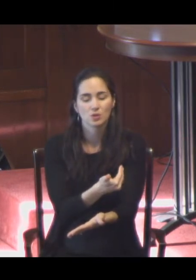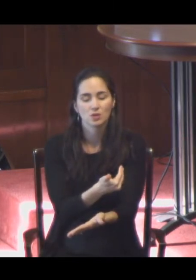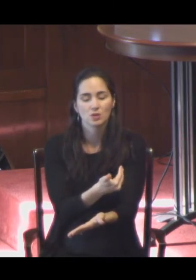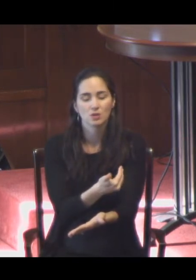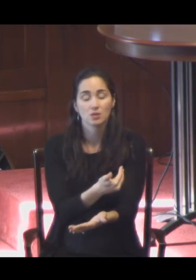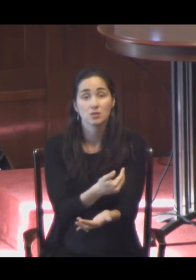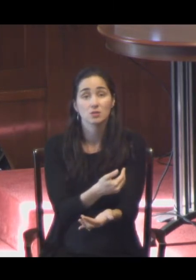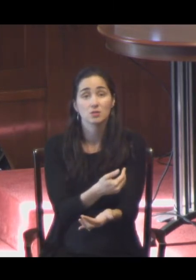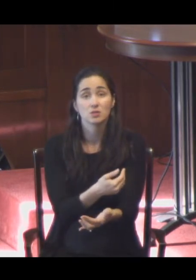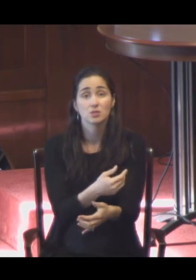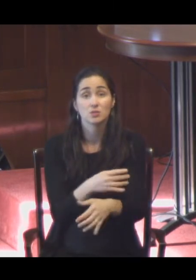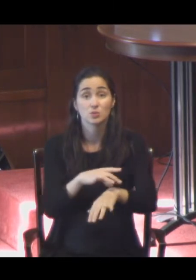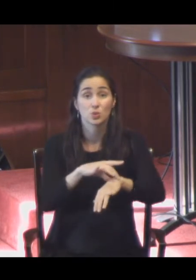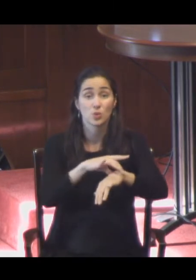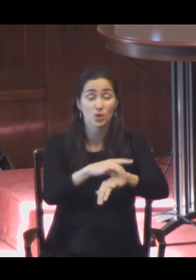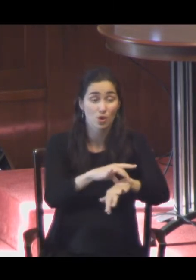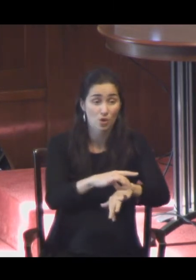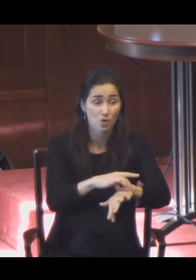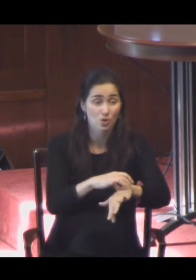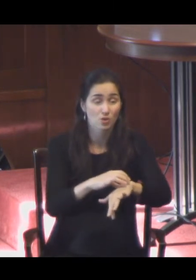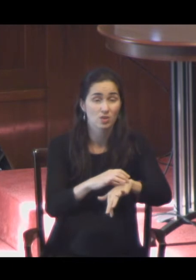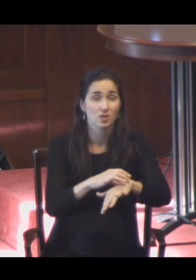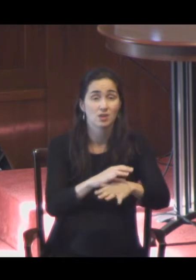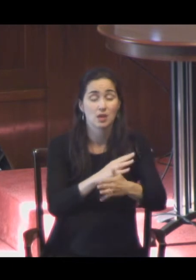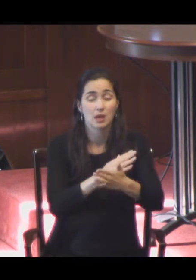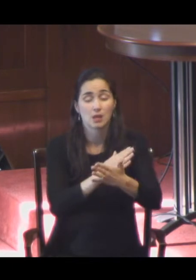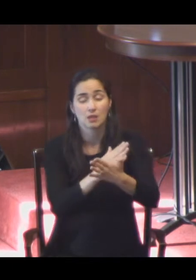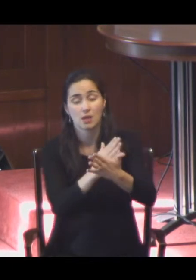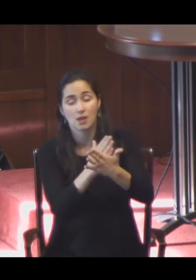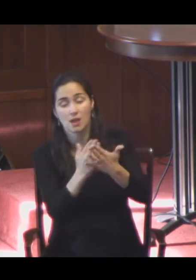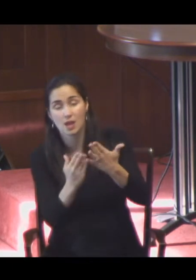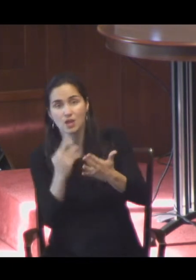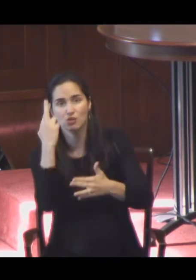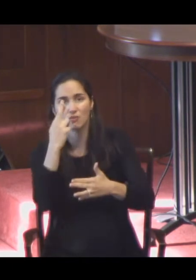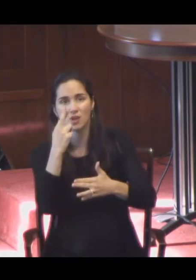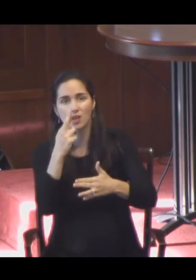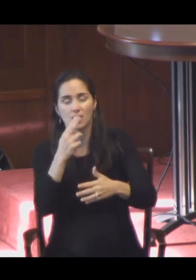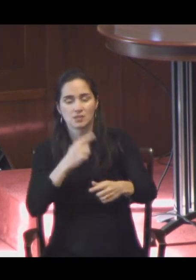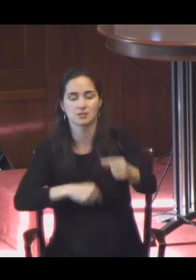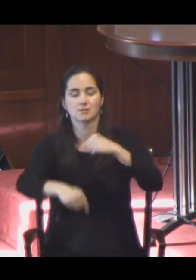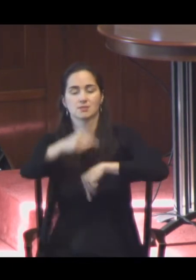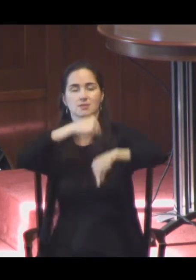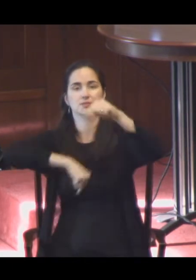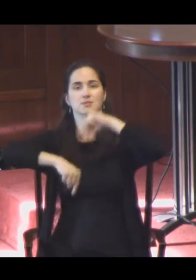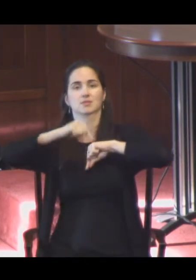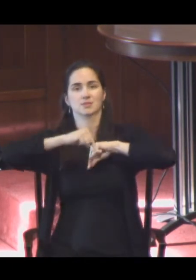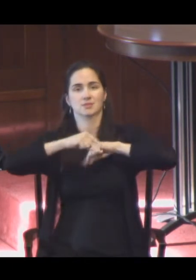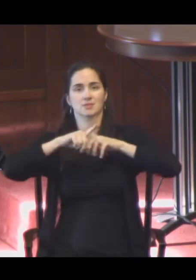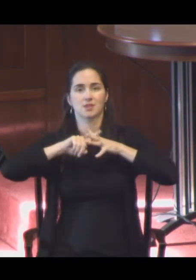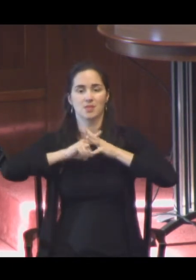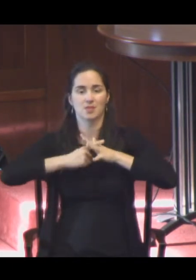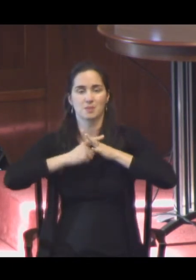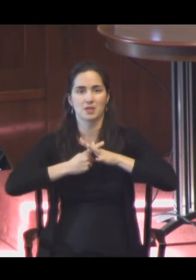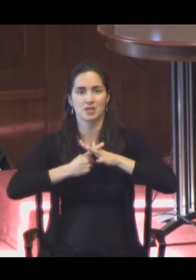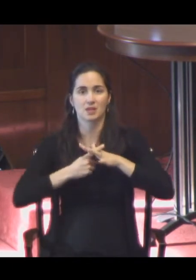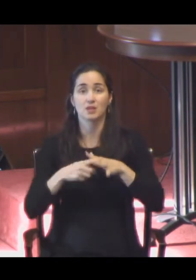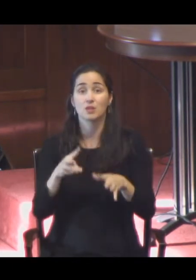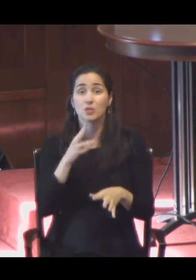discover is that which was the beginning, at the source of the longest river, the voice of the hidden waterfall, and the